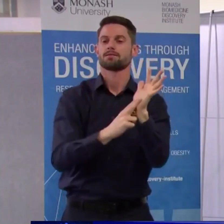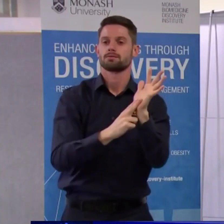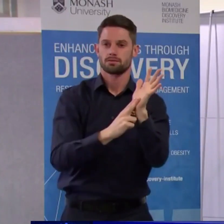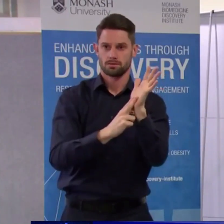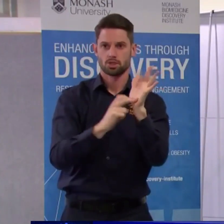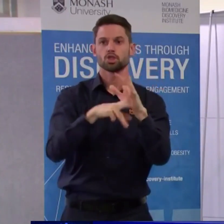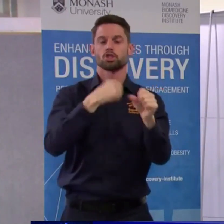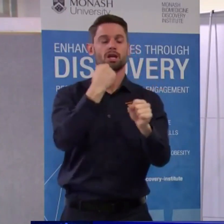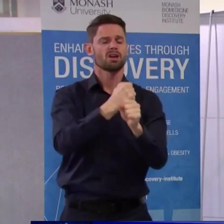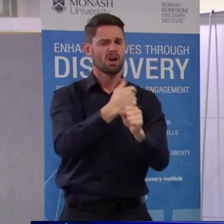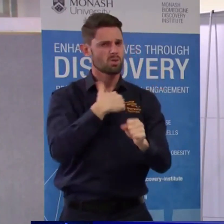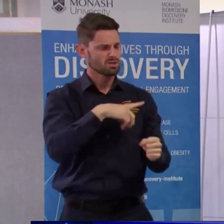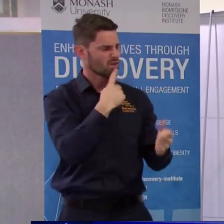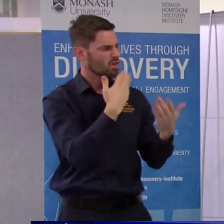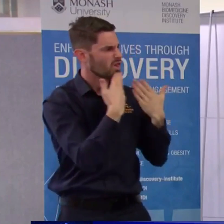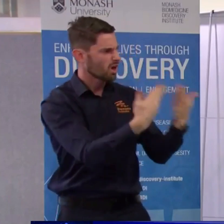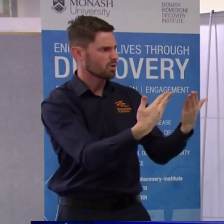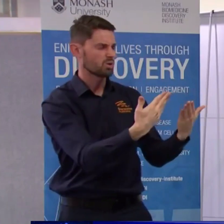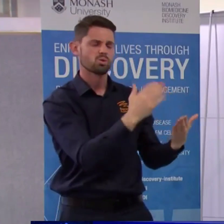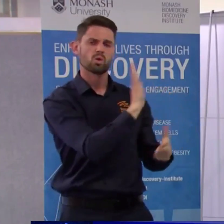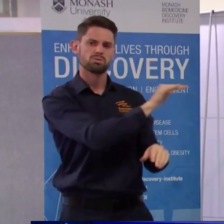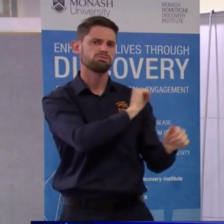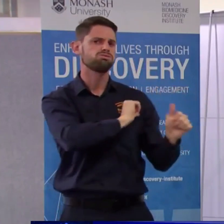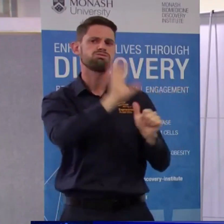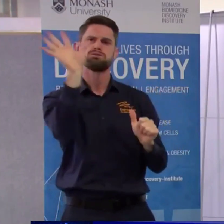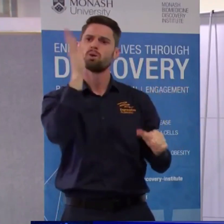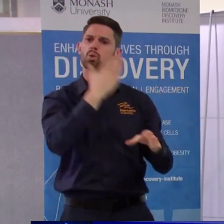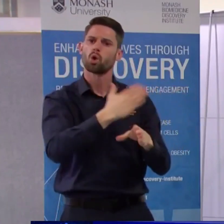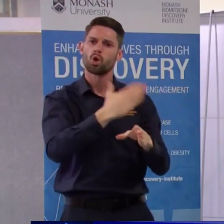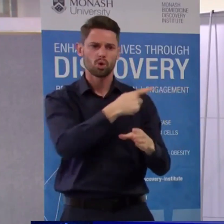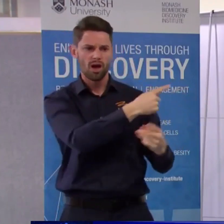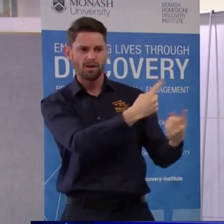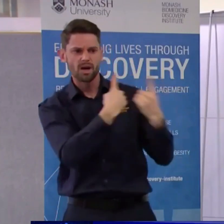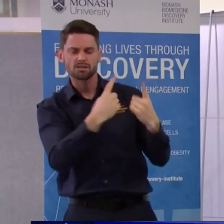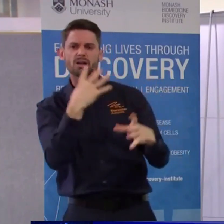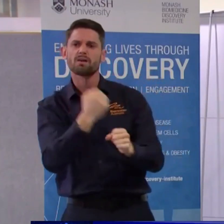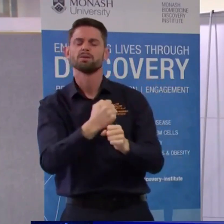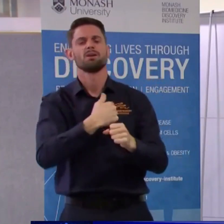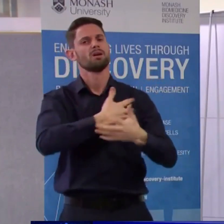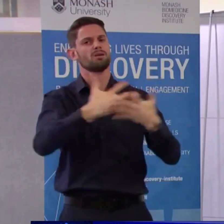for your work with the medical expert panel as well as your principal research.